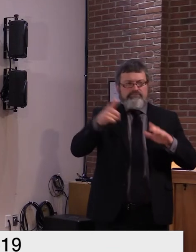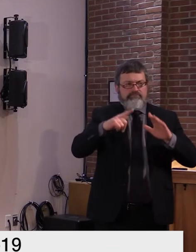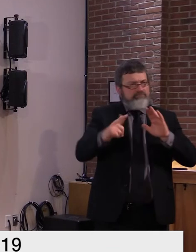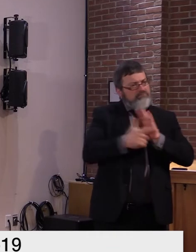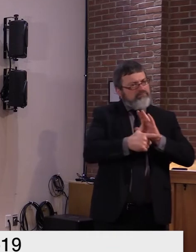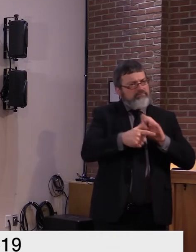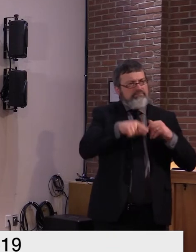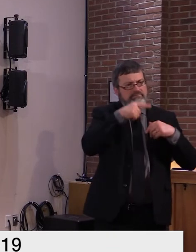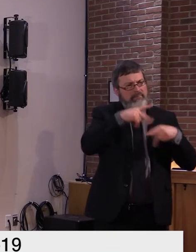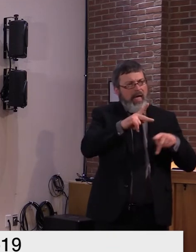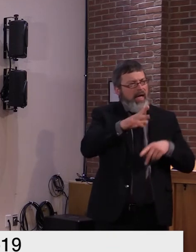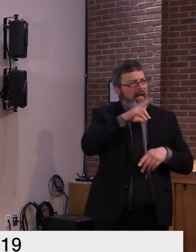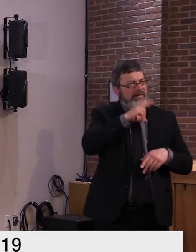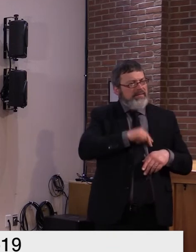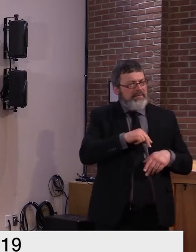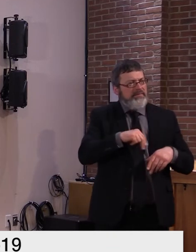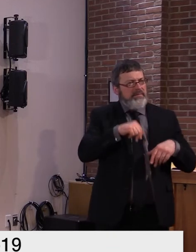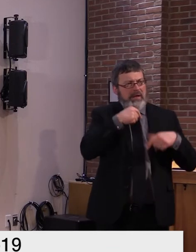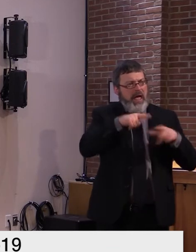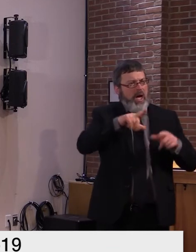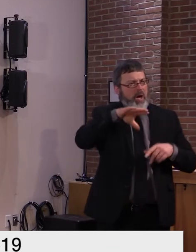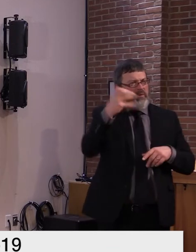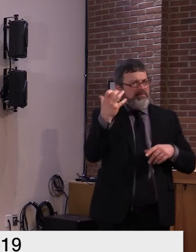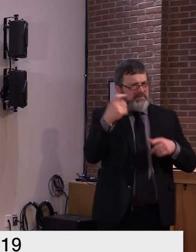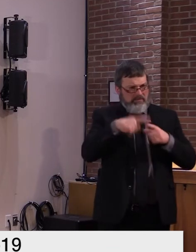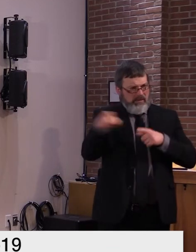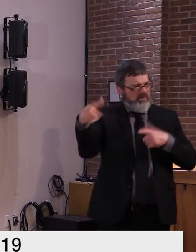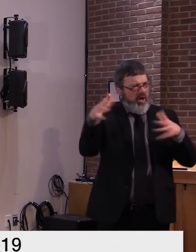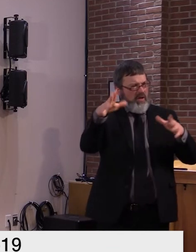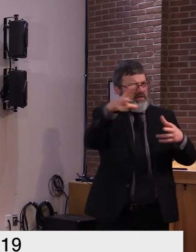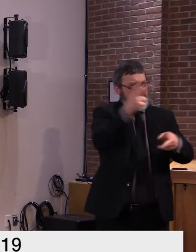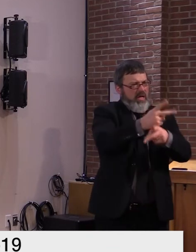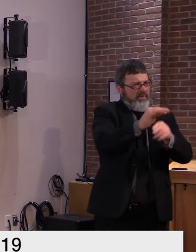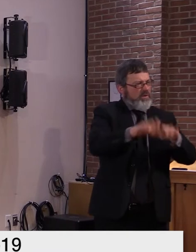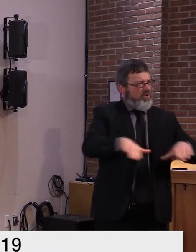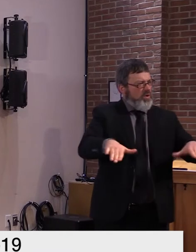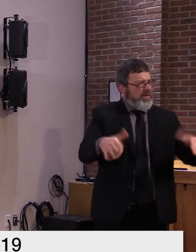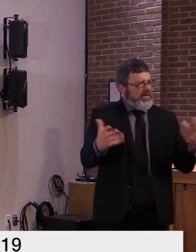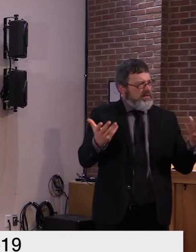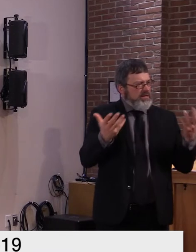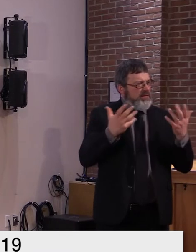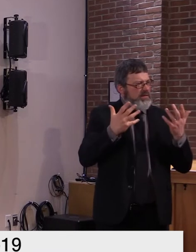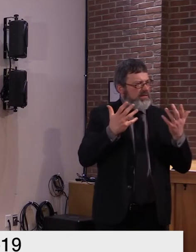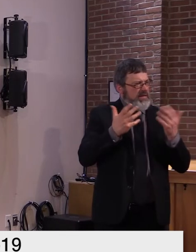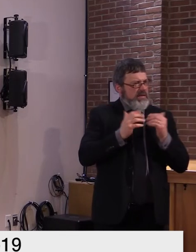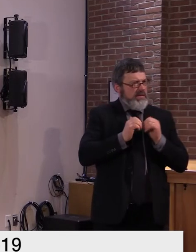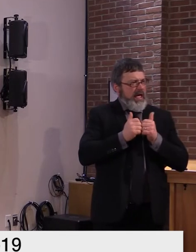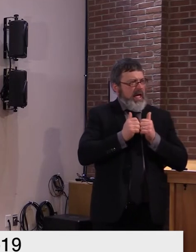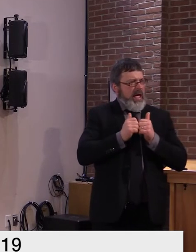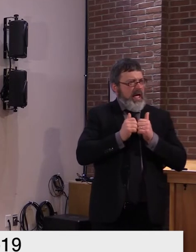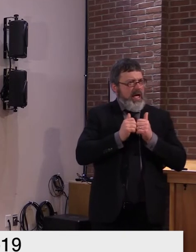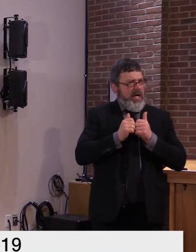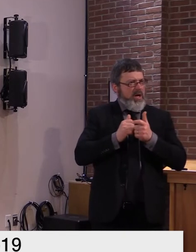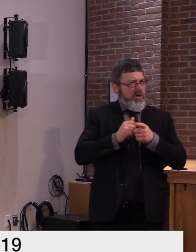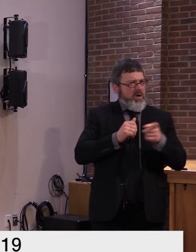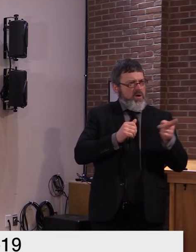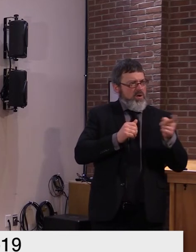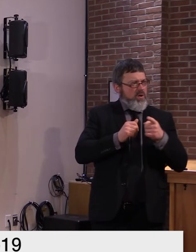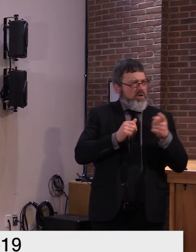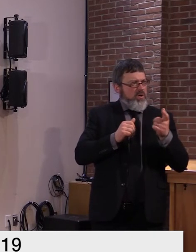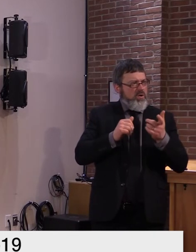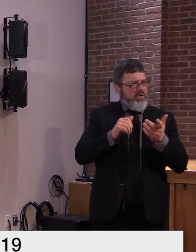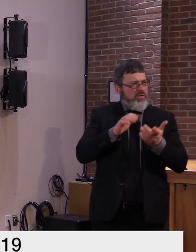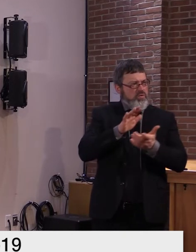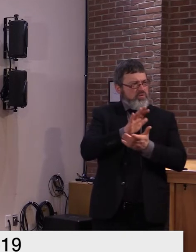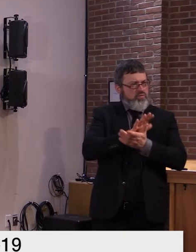and if so how are schools supposed to supervise and educate their families and students on on that level of